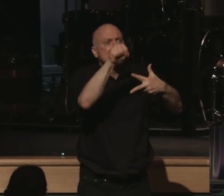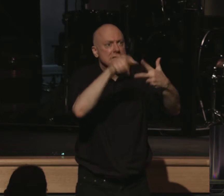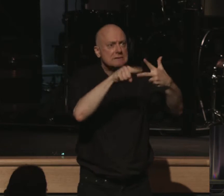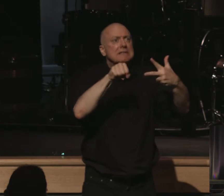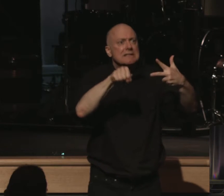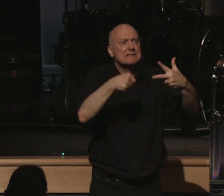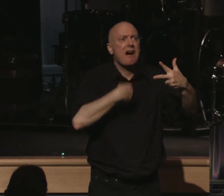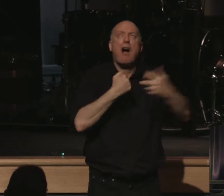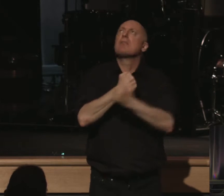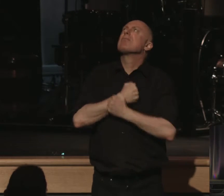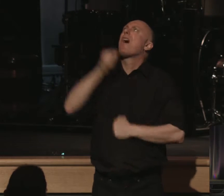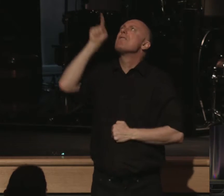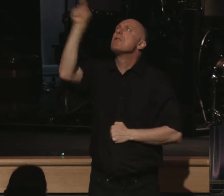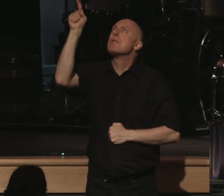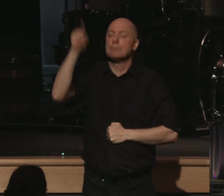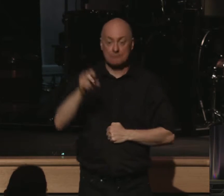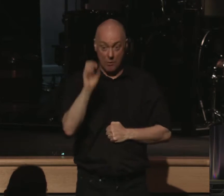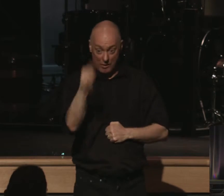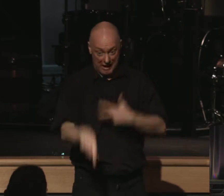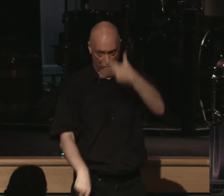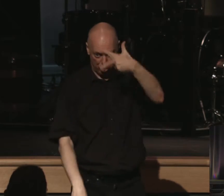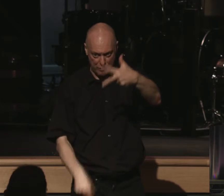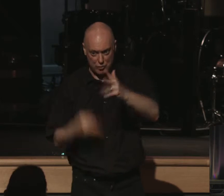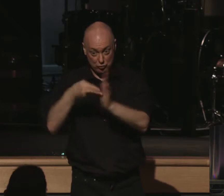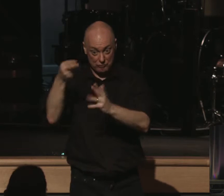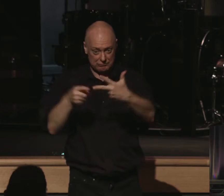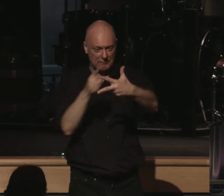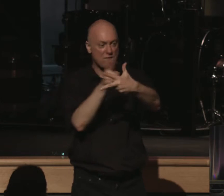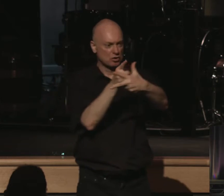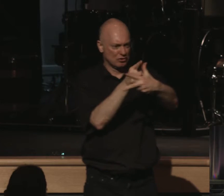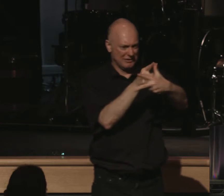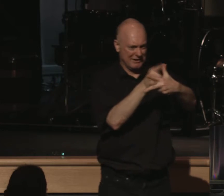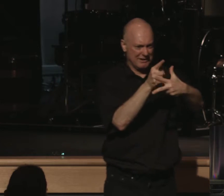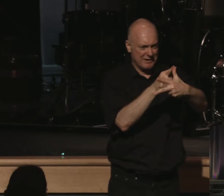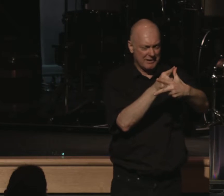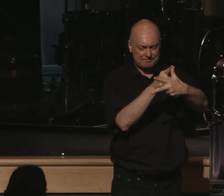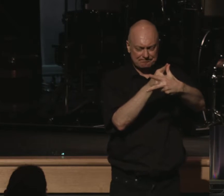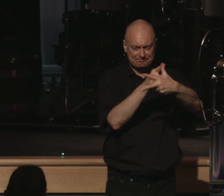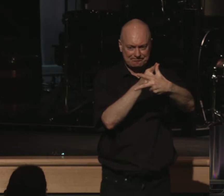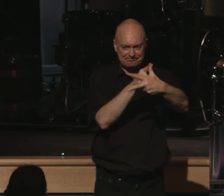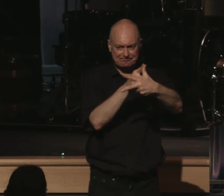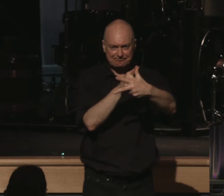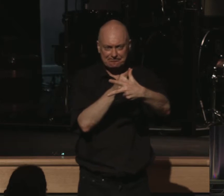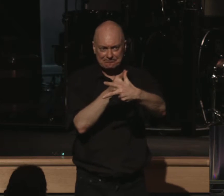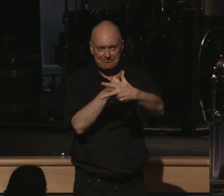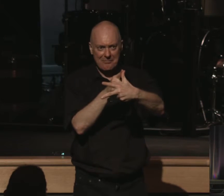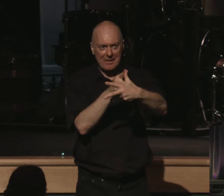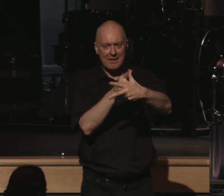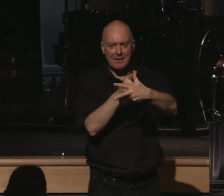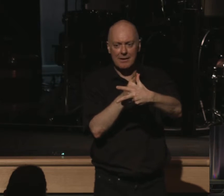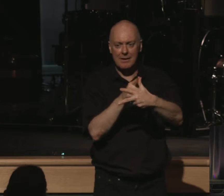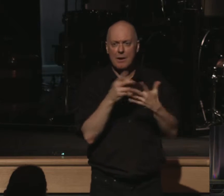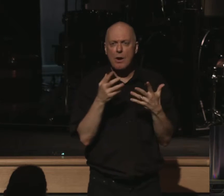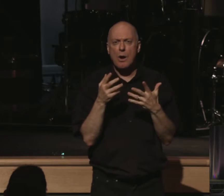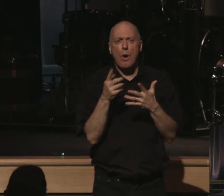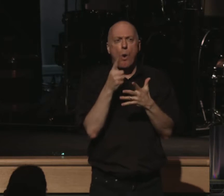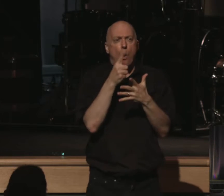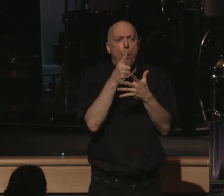love you. Let me give you these three truths. Here's the first one. Truth number one. What will draw greater love